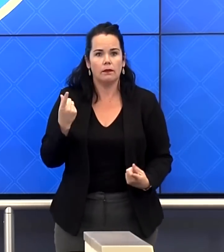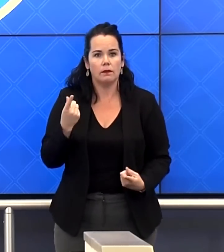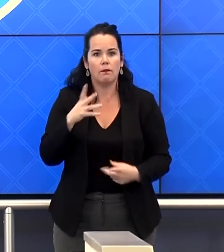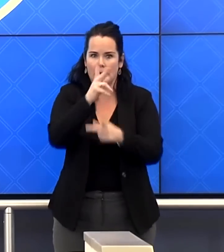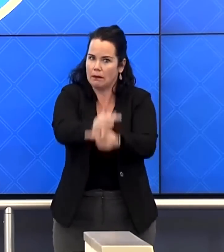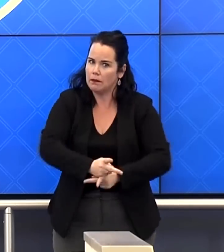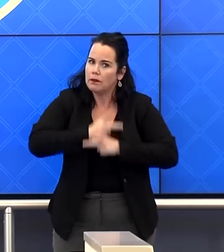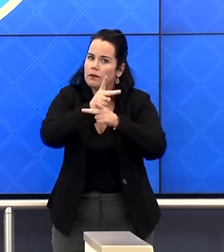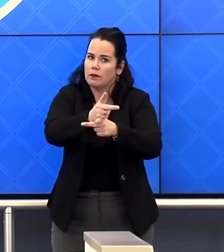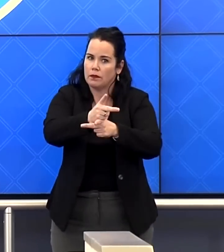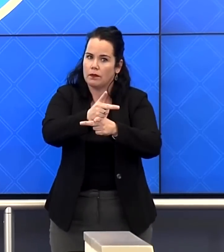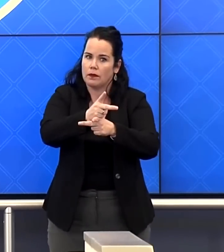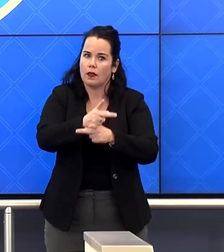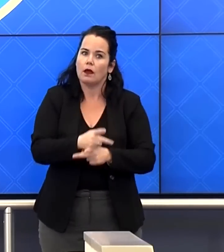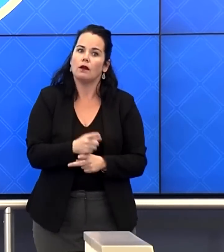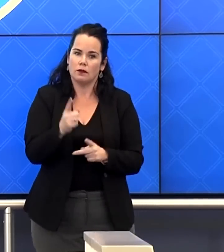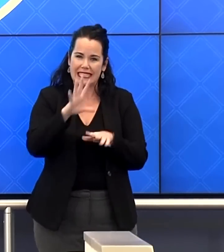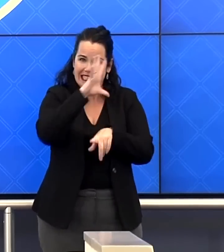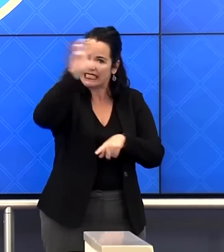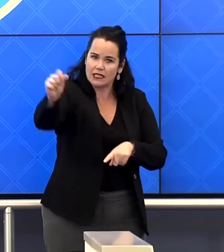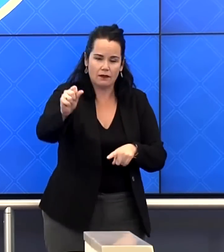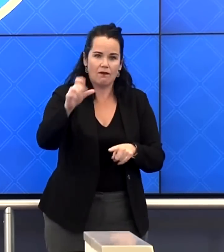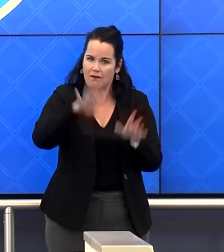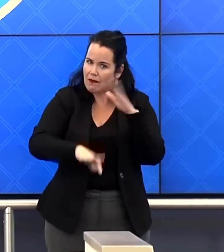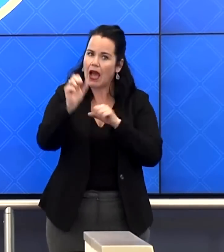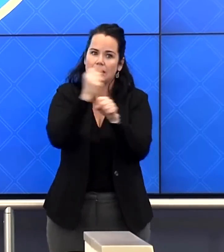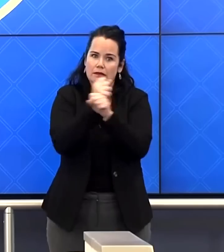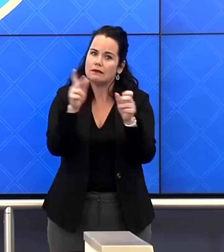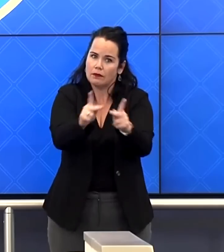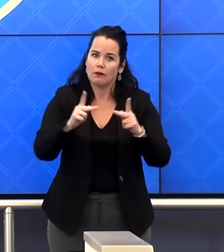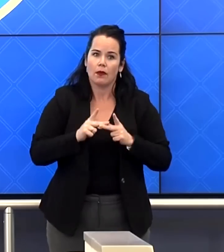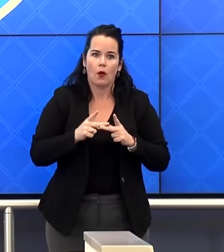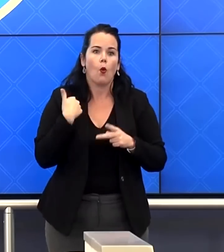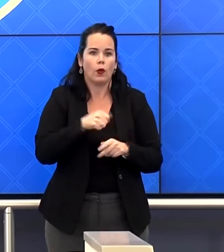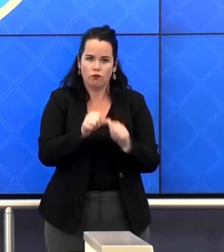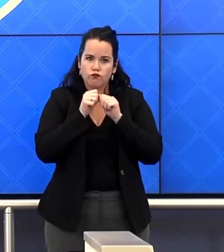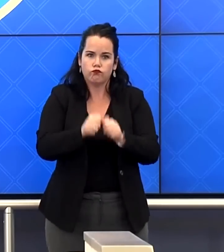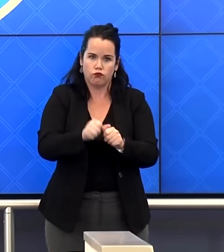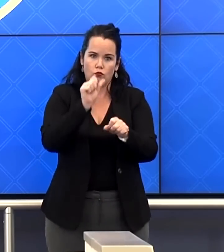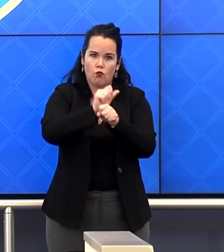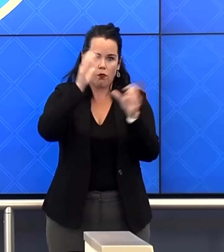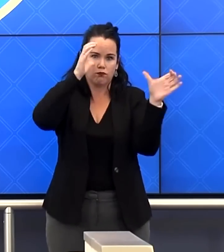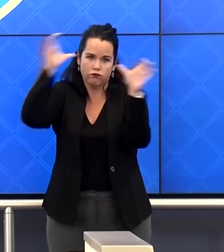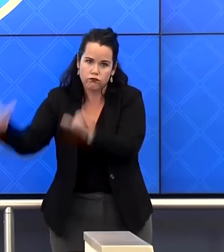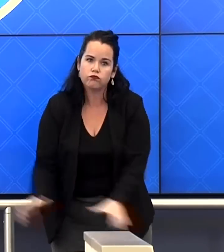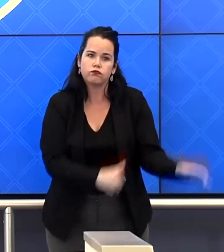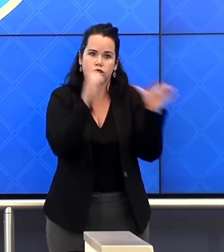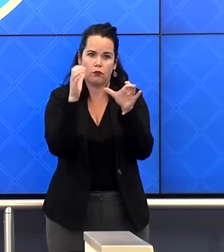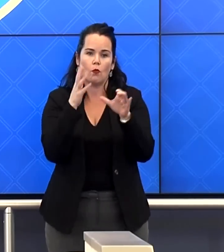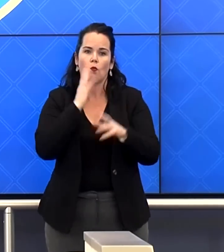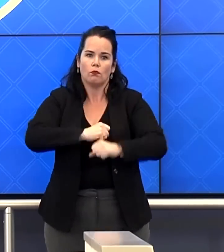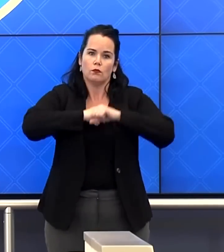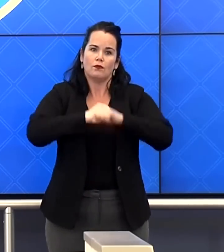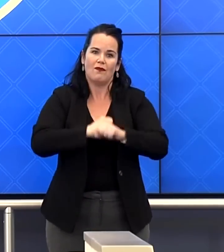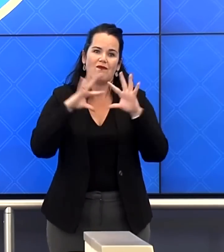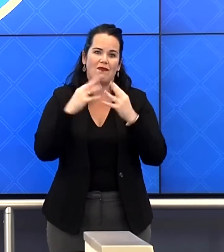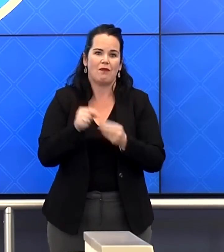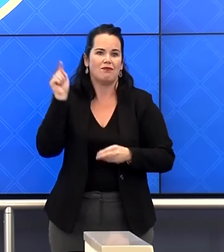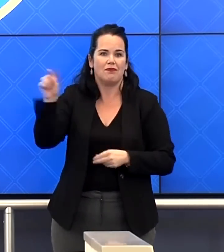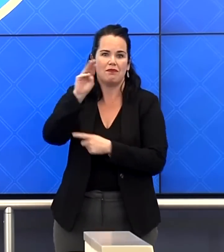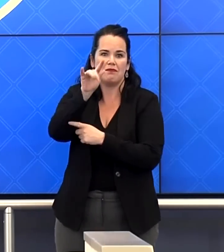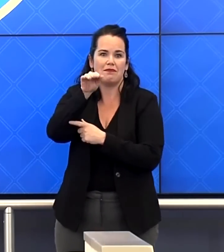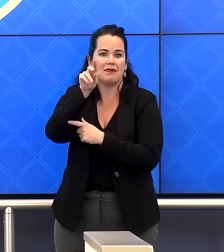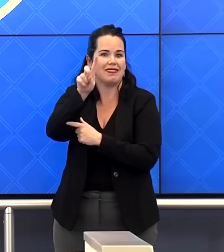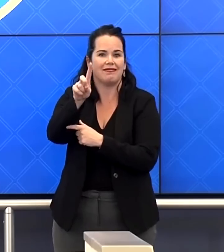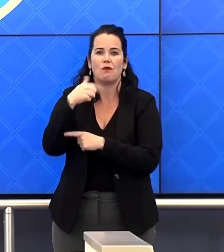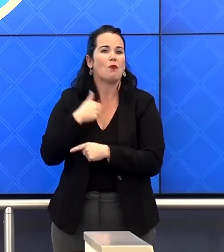My team and I will continue to work through the night to protect Midland County families. This is unlike anything we've ever